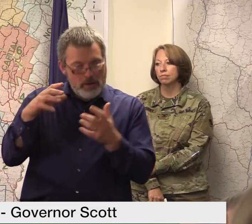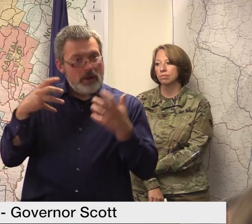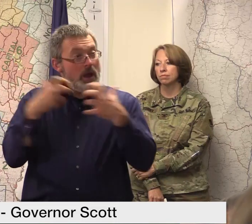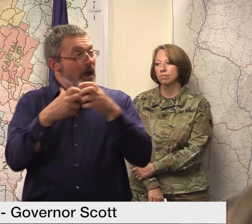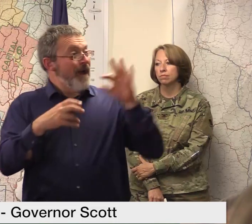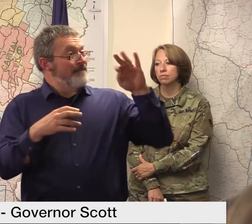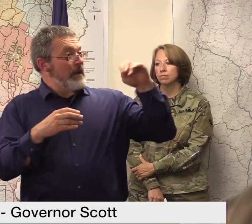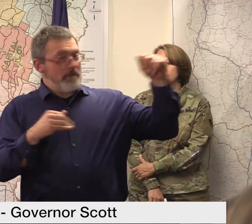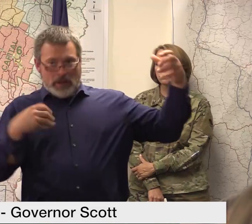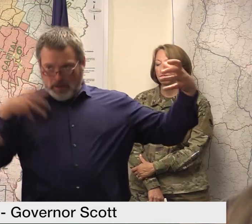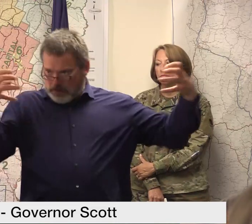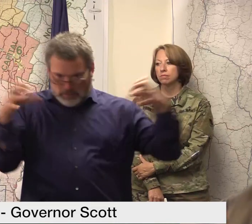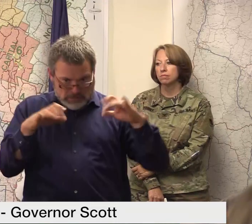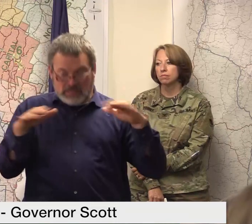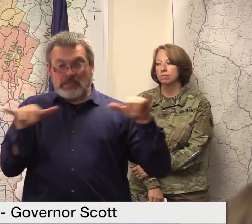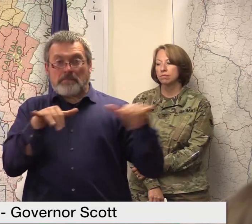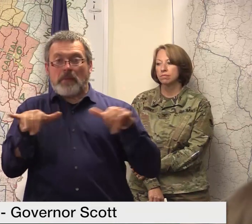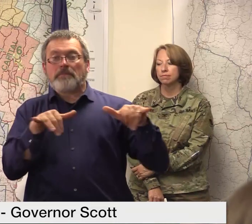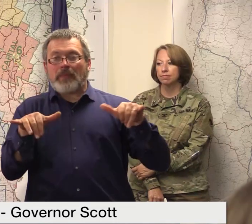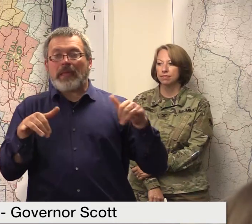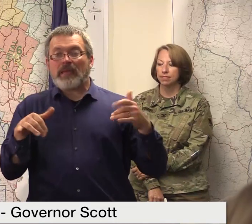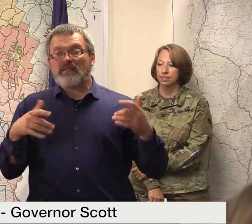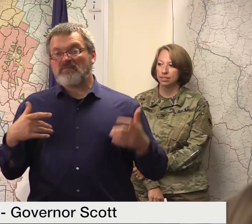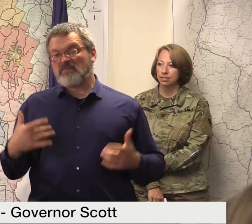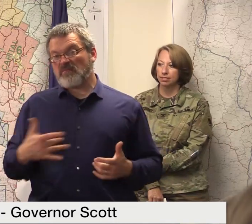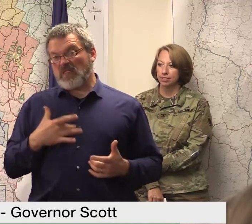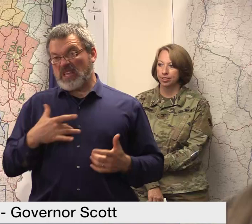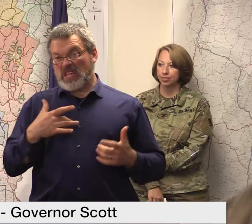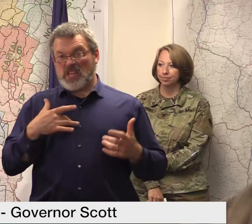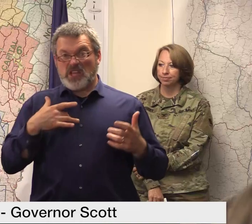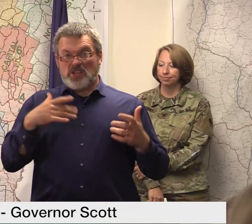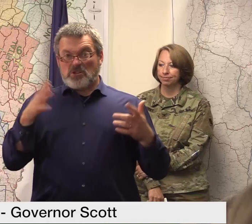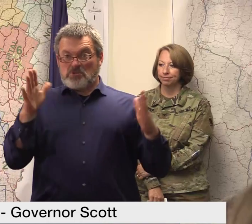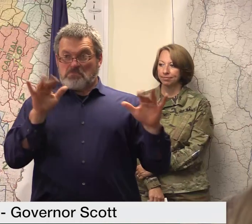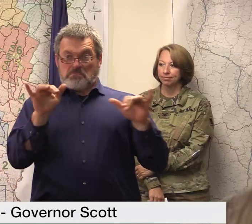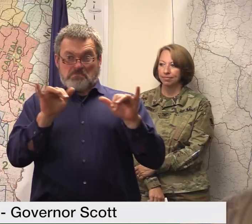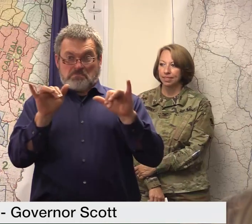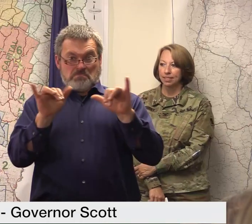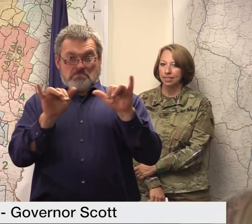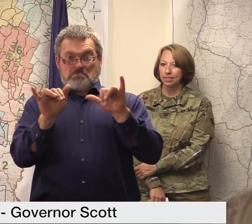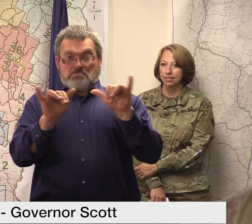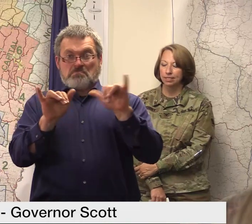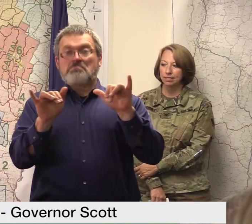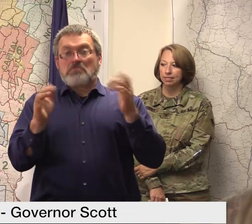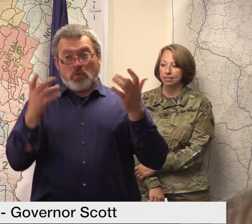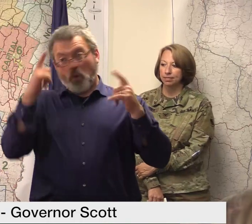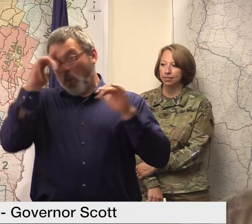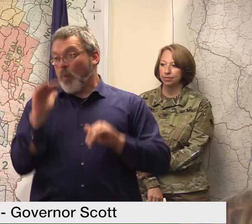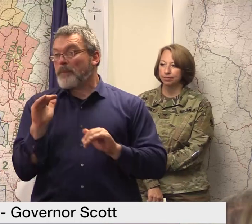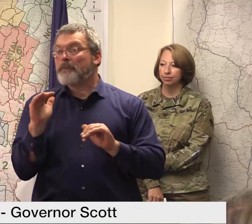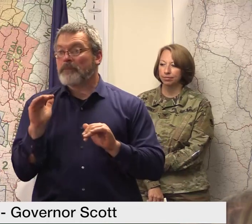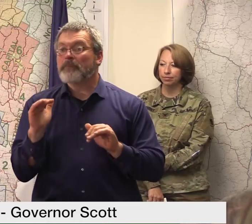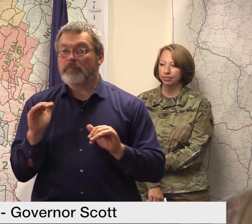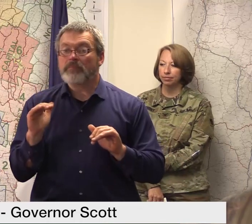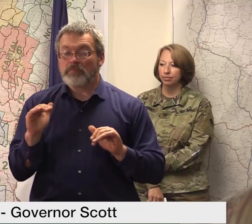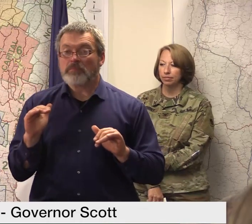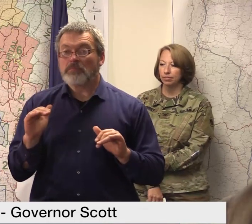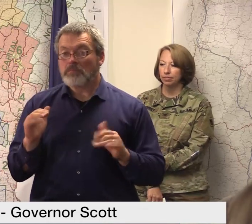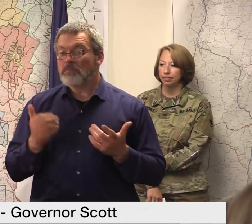reflect whether we're you know 2-1-1 and FEMA are receiving the same amount of reports and the same